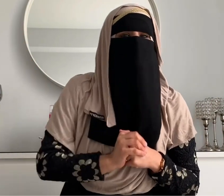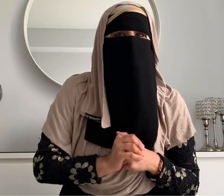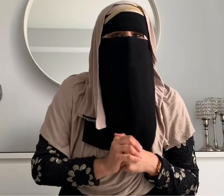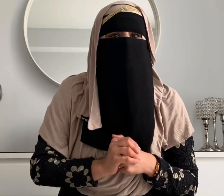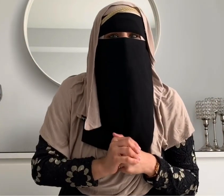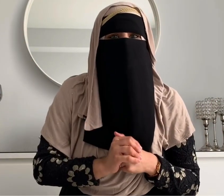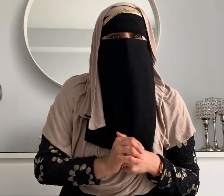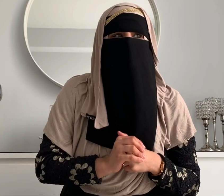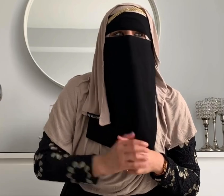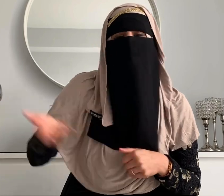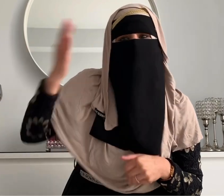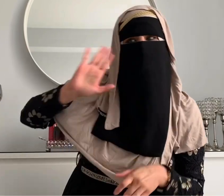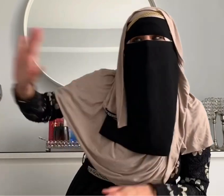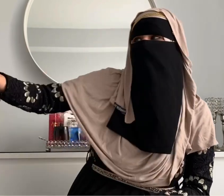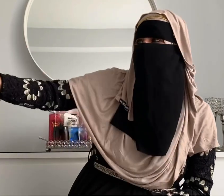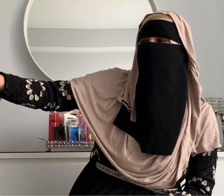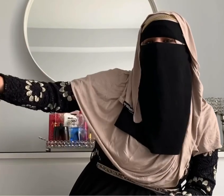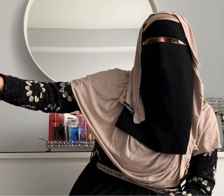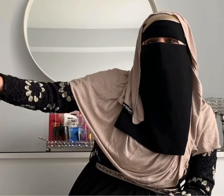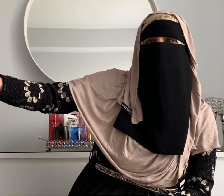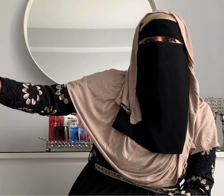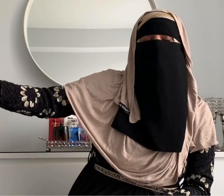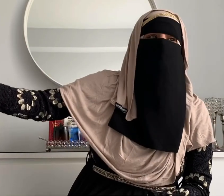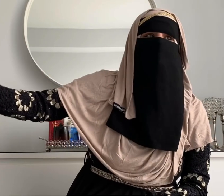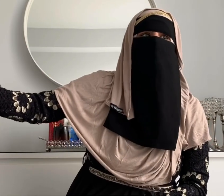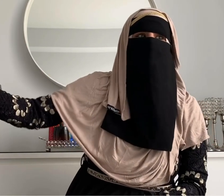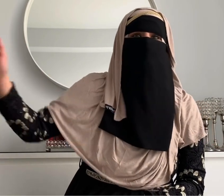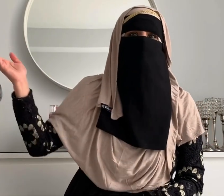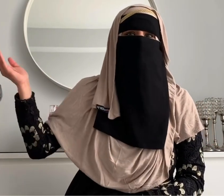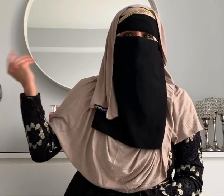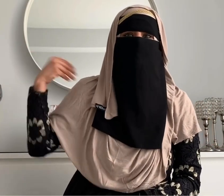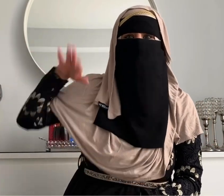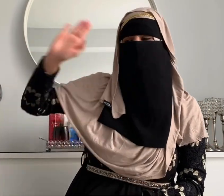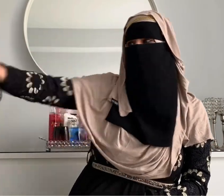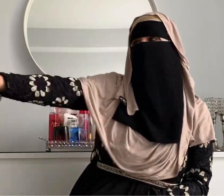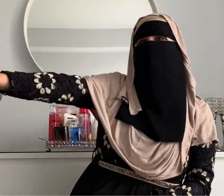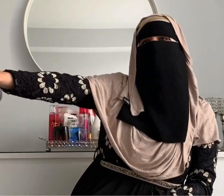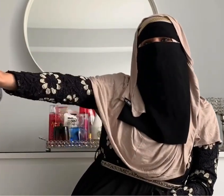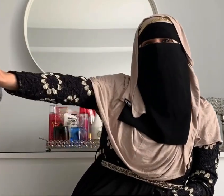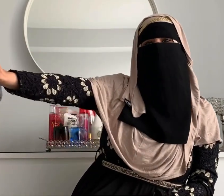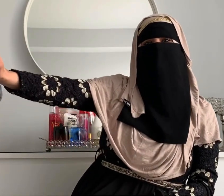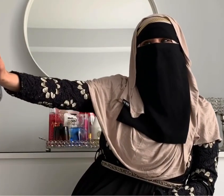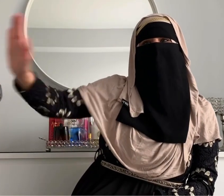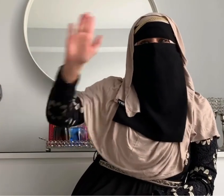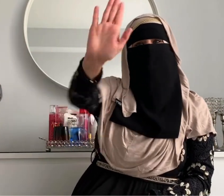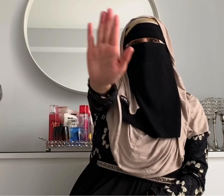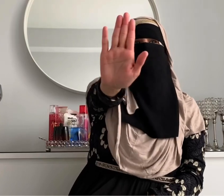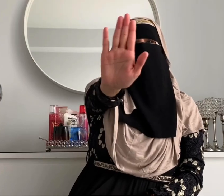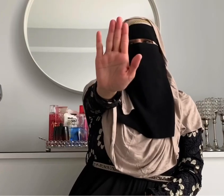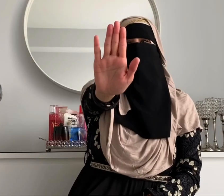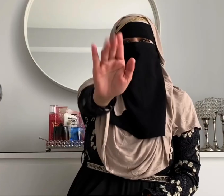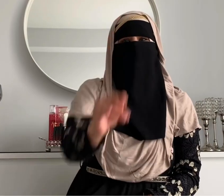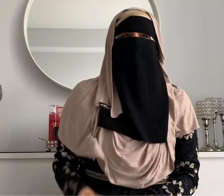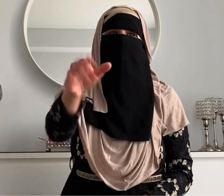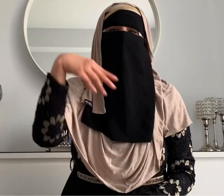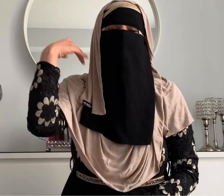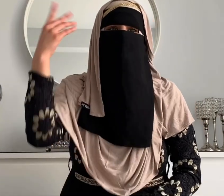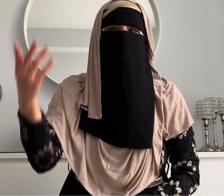me do that every time and she just eventually like picked up on it every time i'd say hey google she would just go like this or just like this she learned that sign